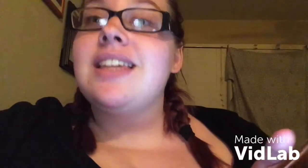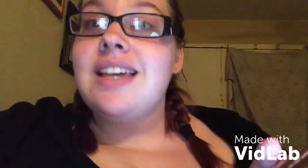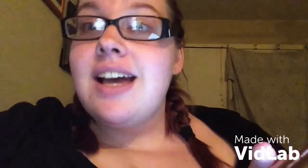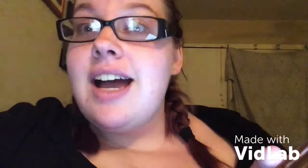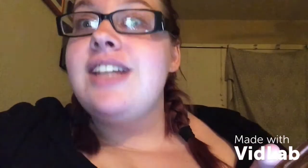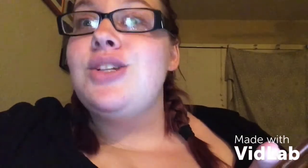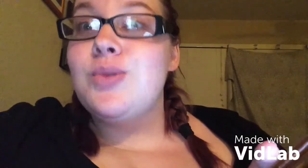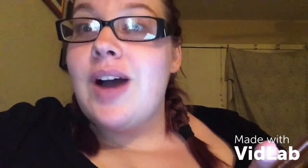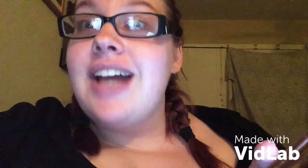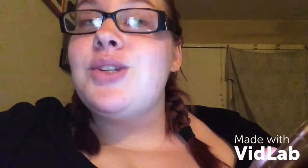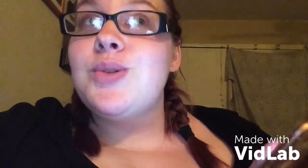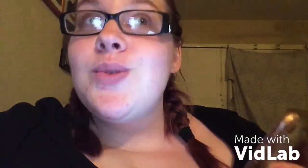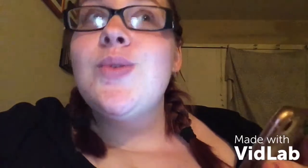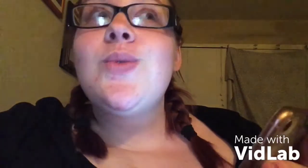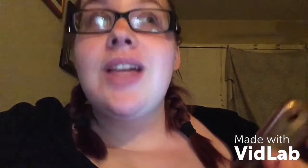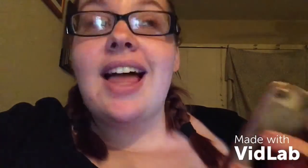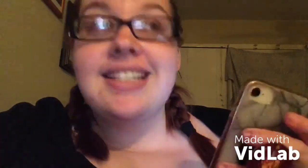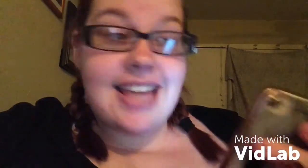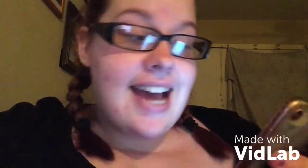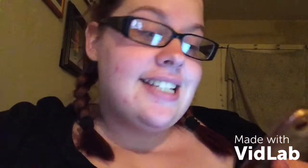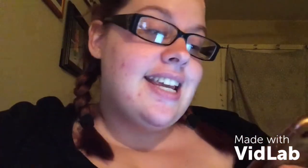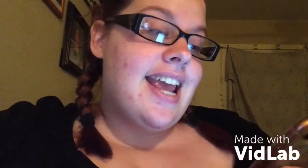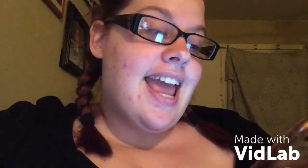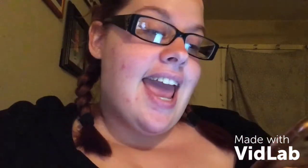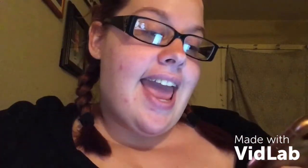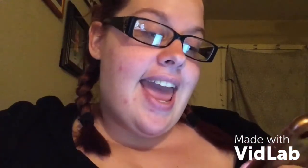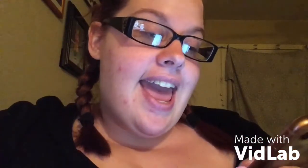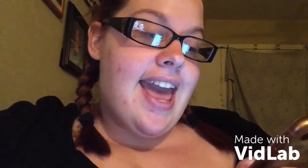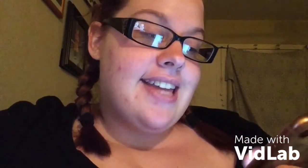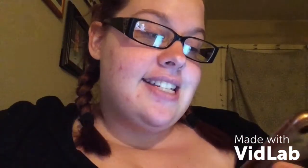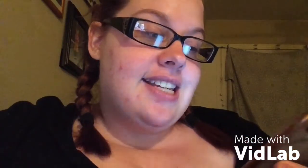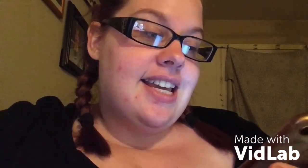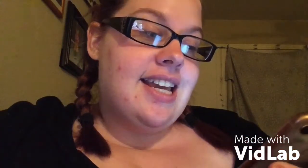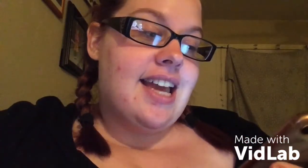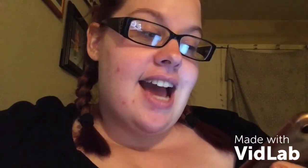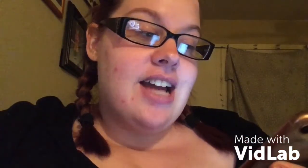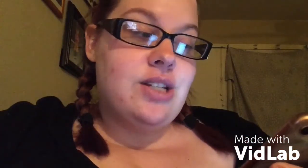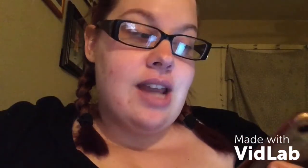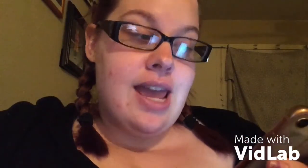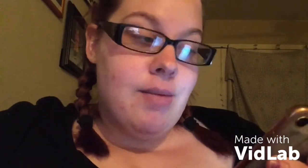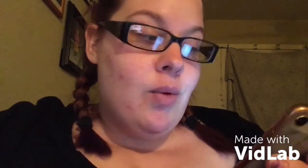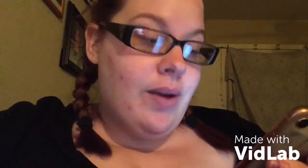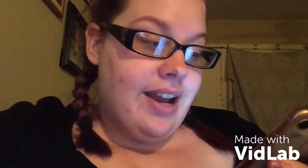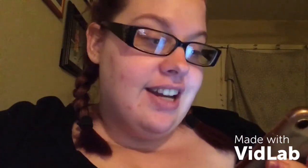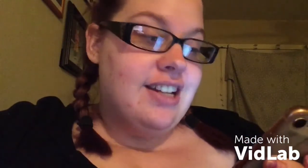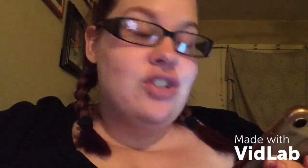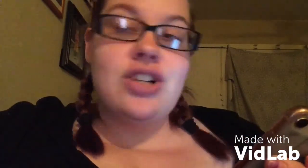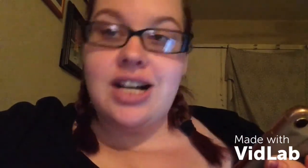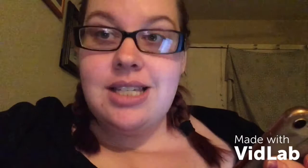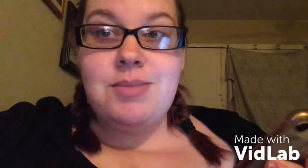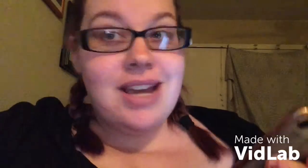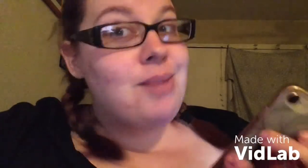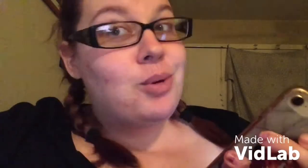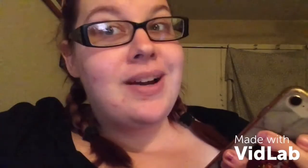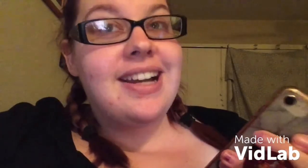I do, I do realize that and I am aware, trust me, I'm aware,